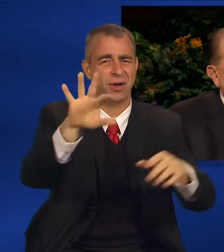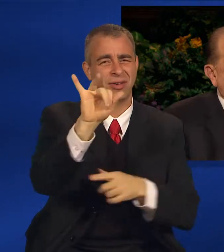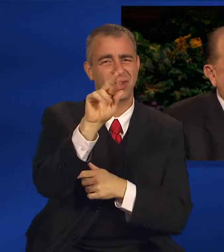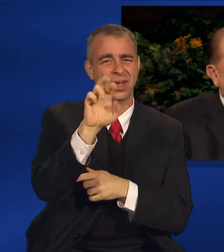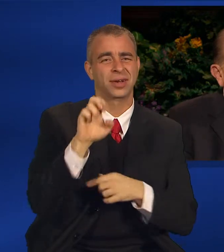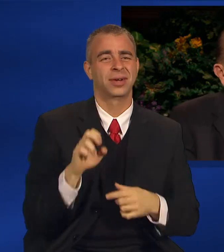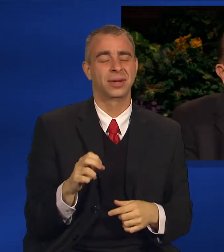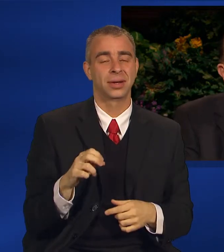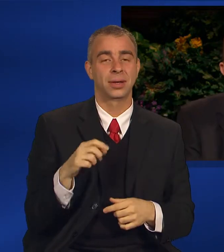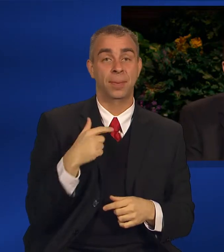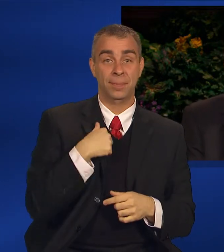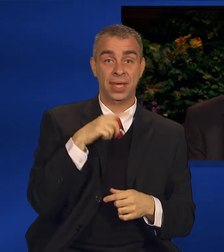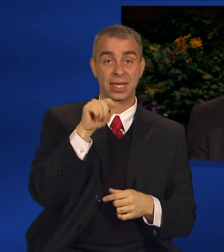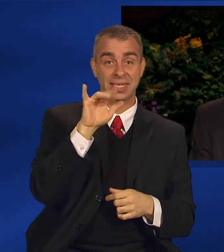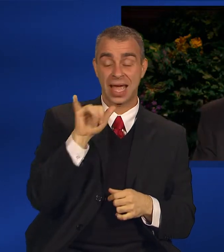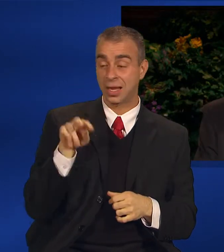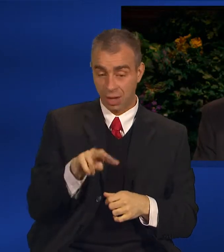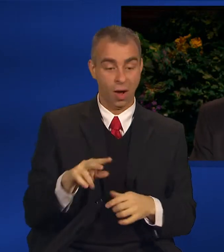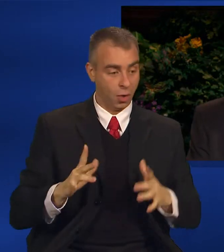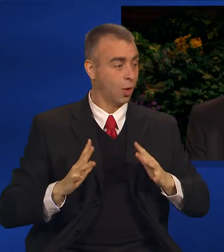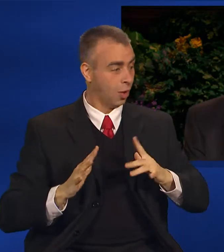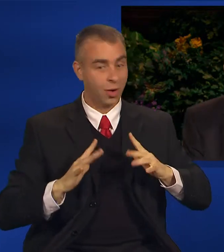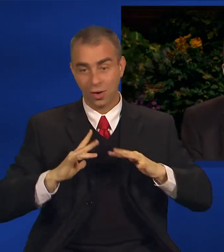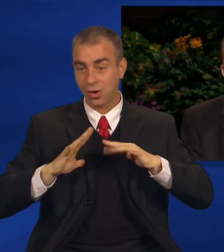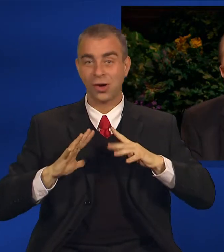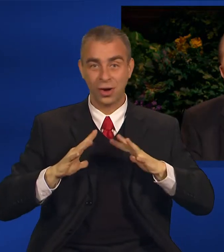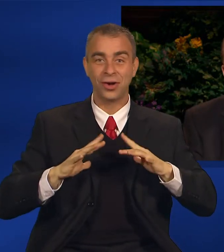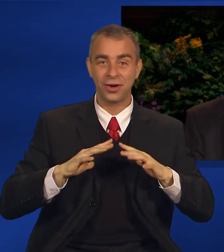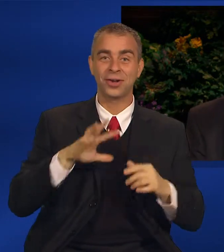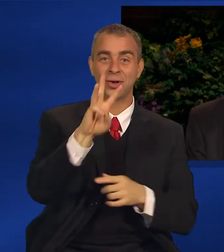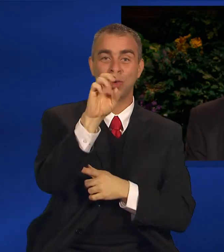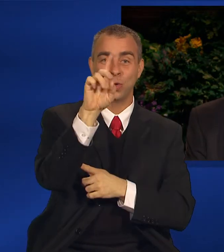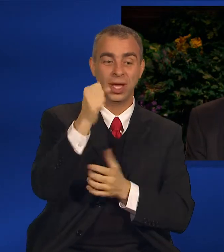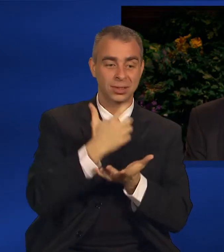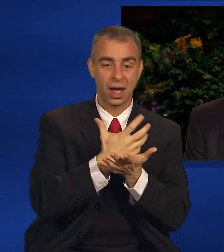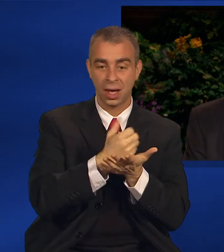At first, Danny and I were thrilled. We watched the weeds disappear.